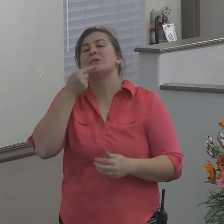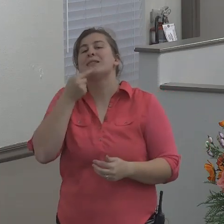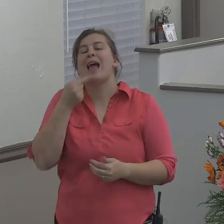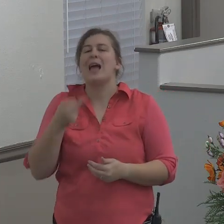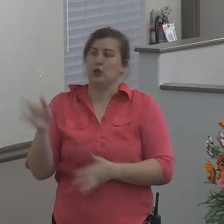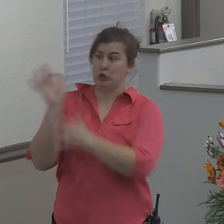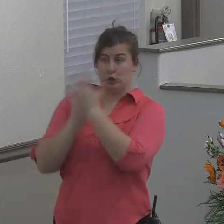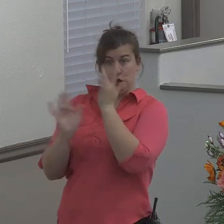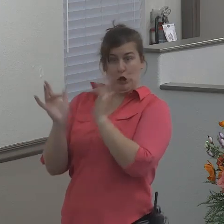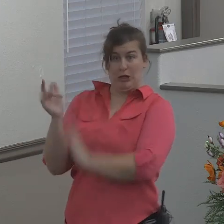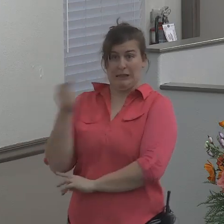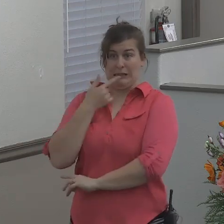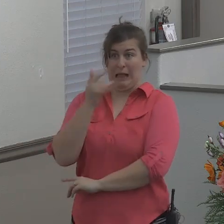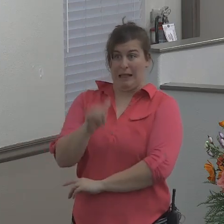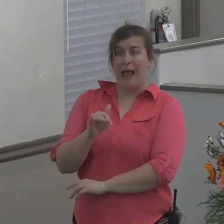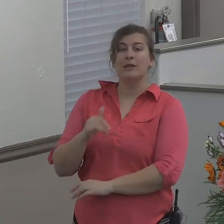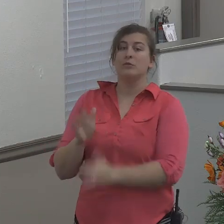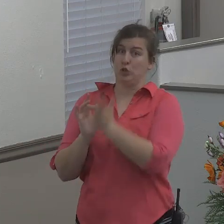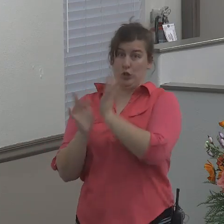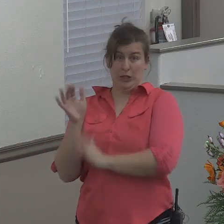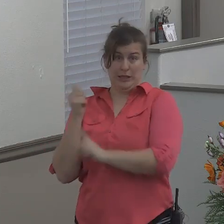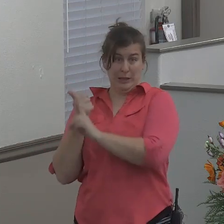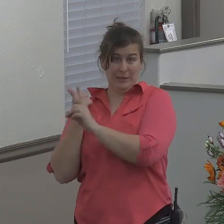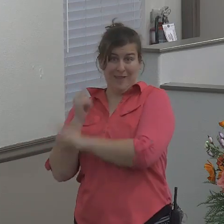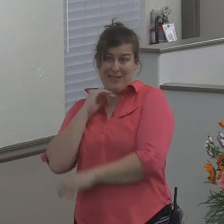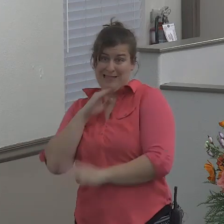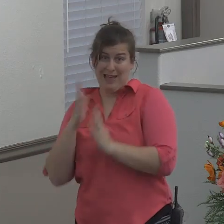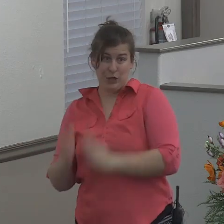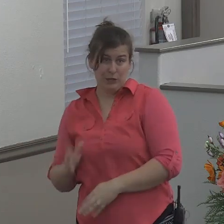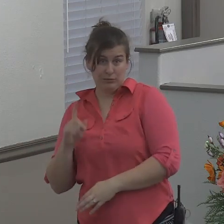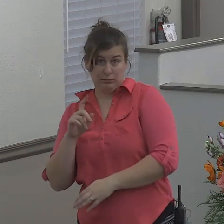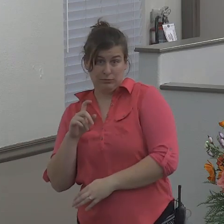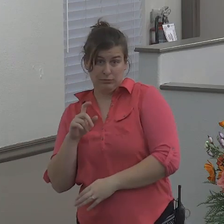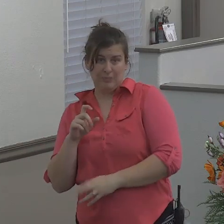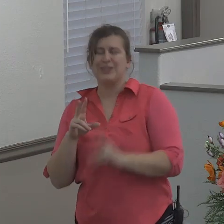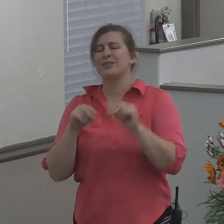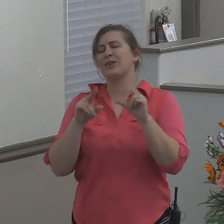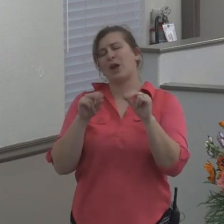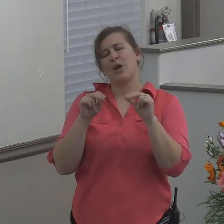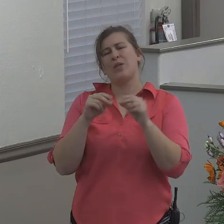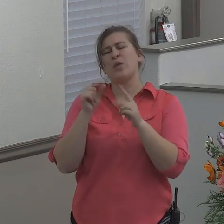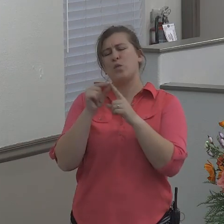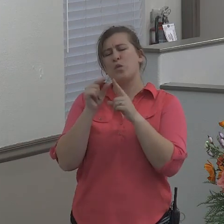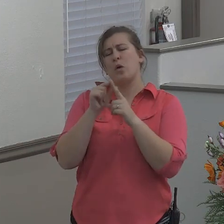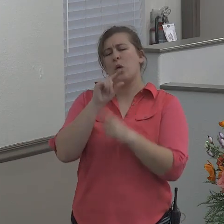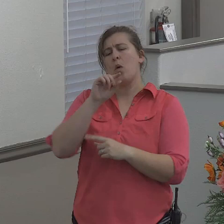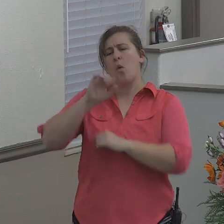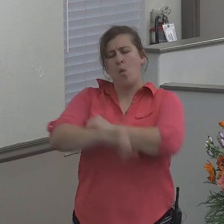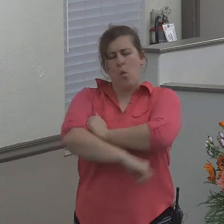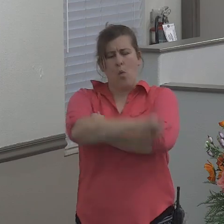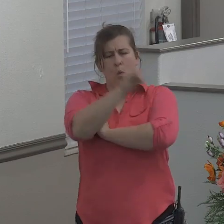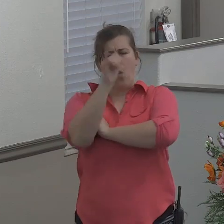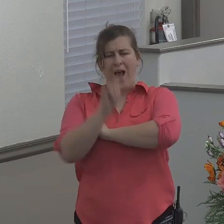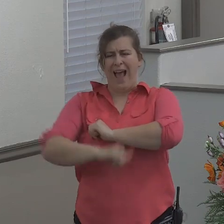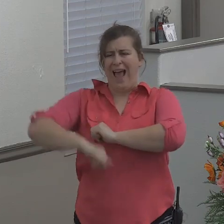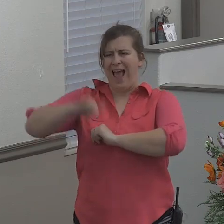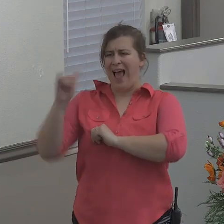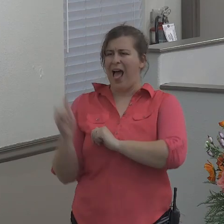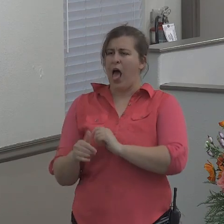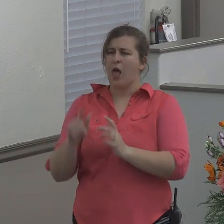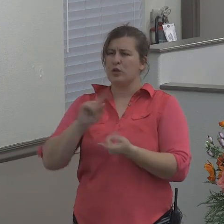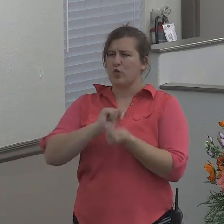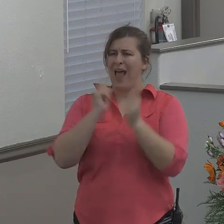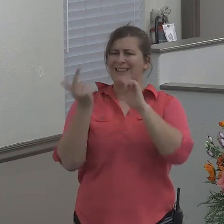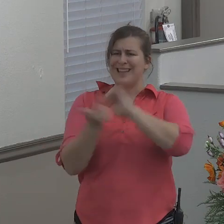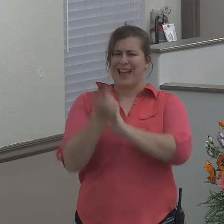So are you saying that Jesus is a liar? No. Well, it's the word well that's translated for us.